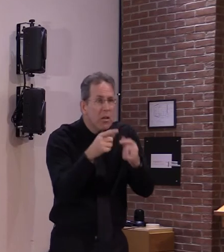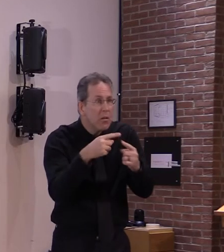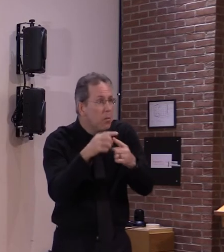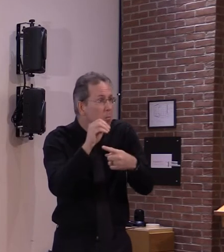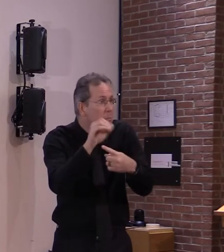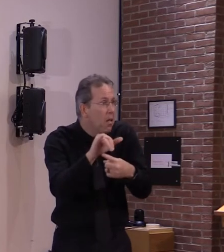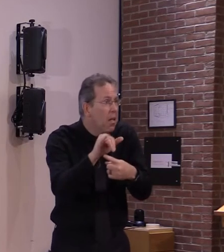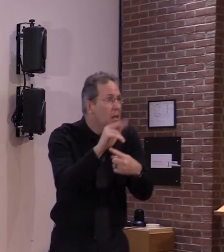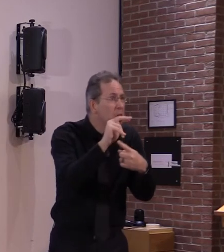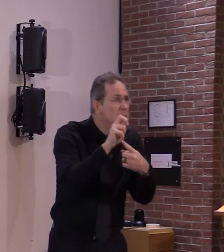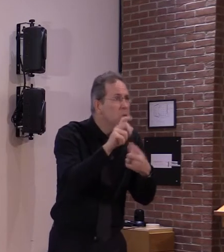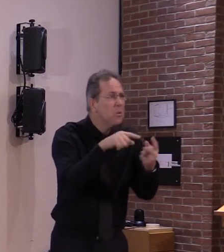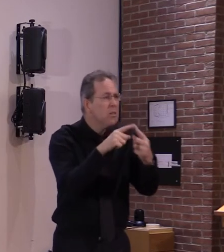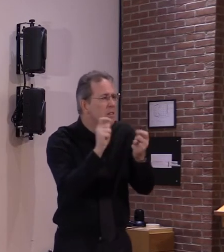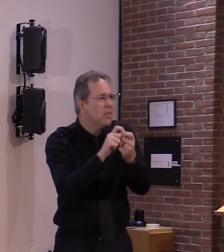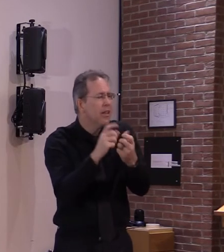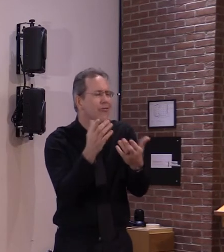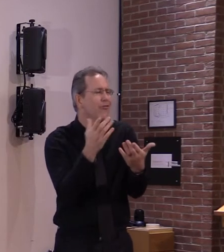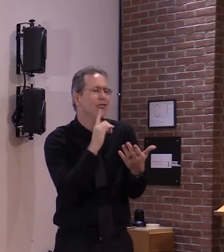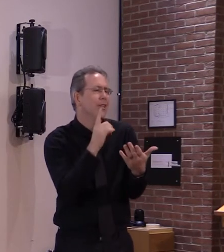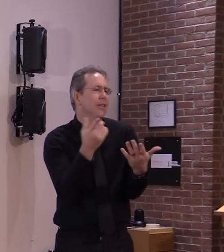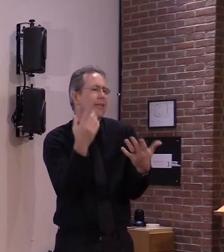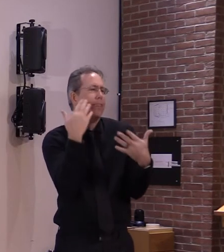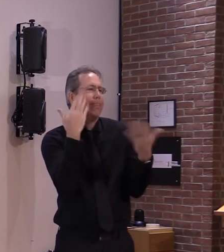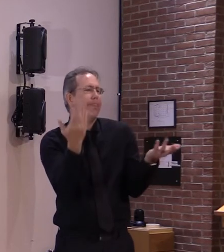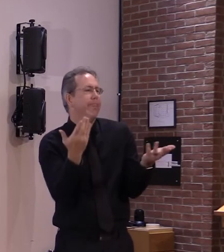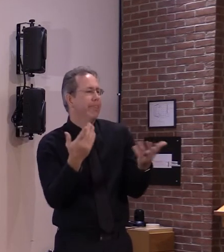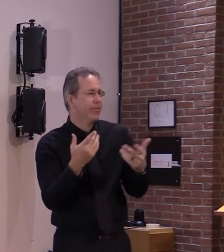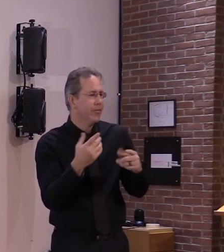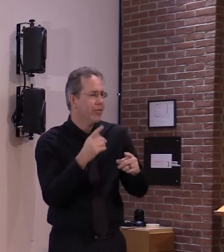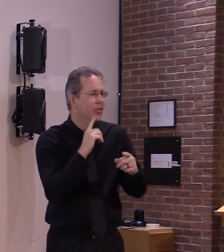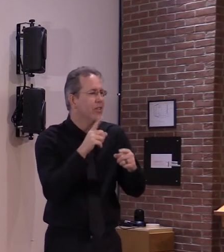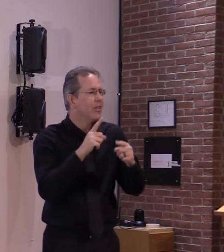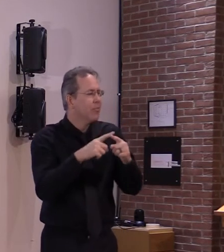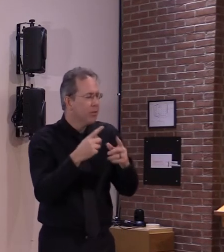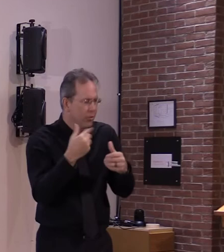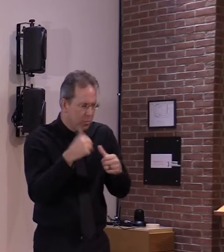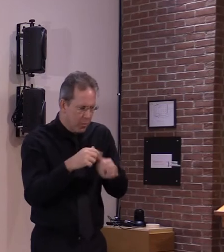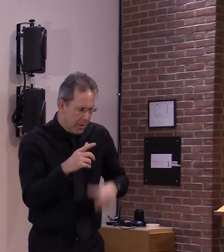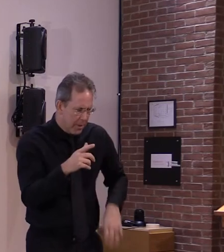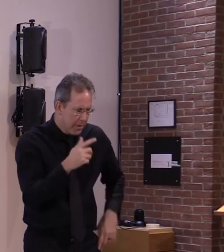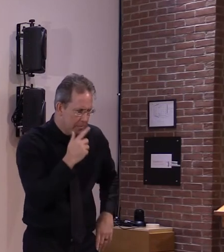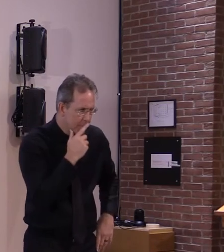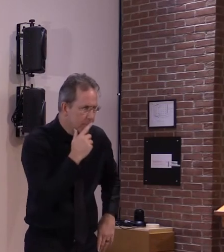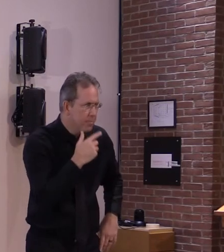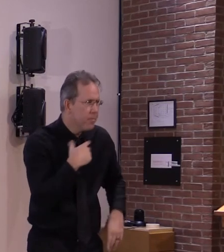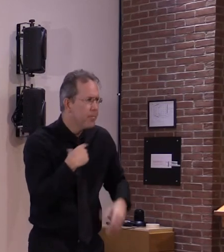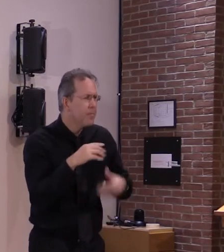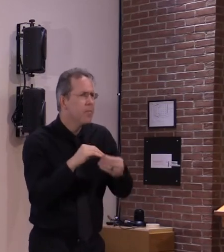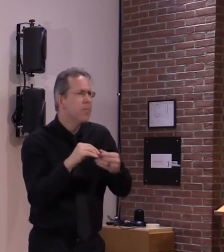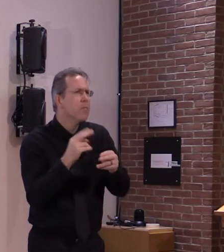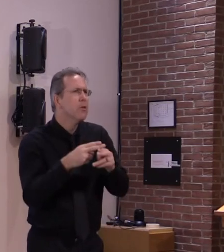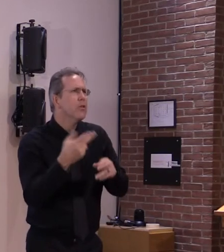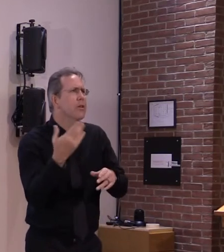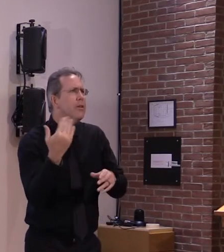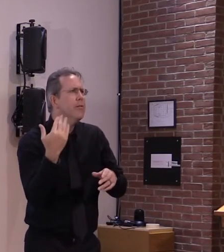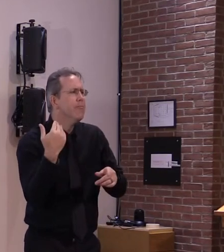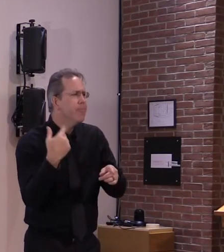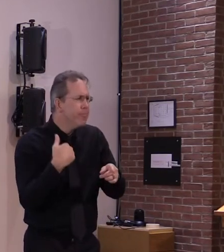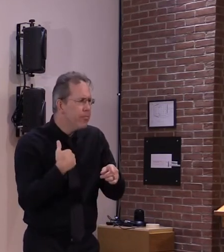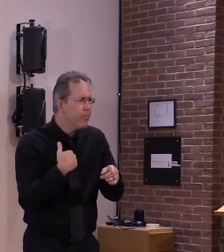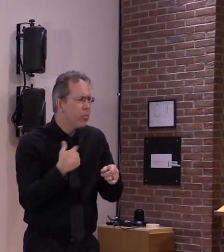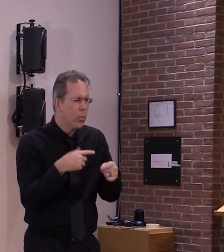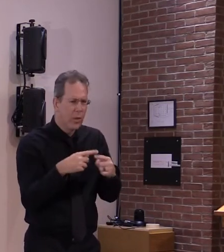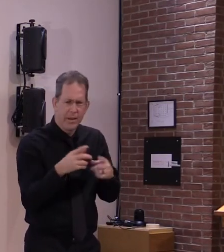terms and we also again this point was made earlier but but we have to keep in mind uh when you when i think uh dr